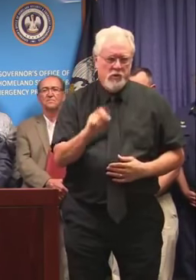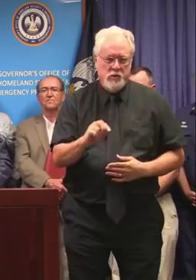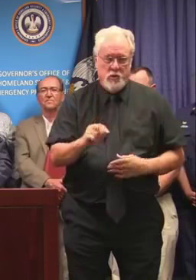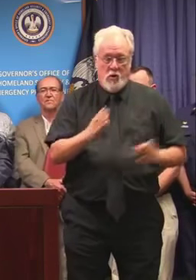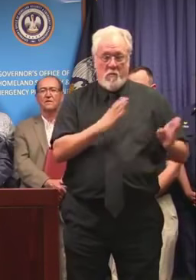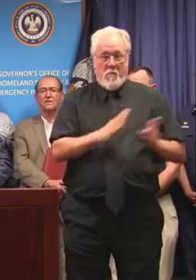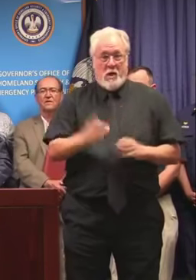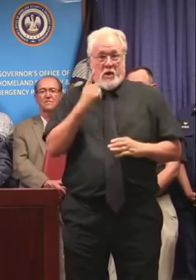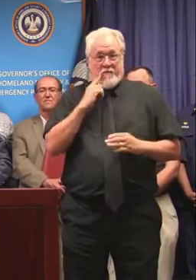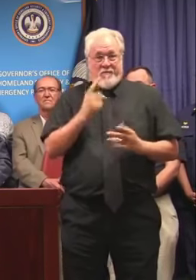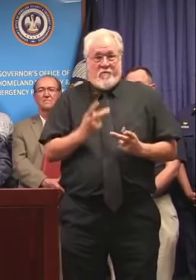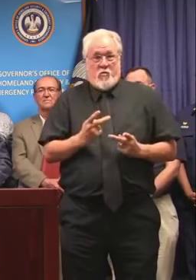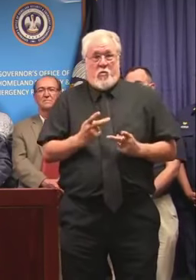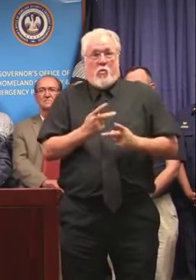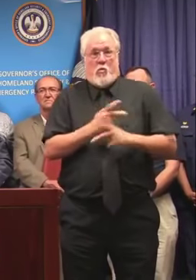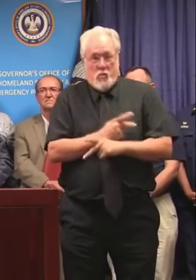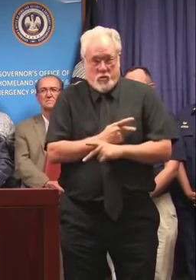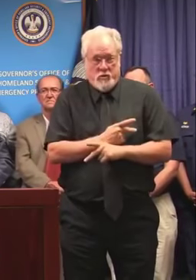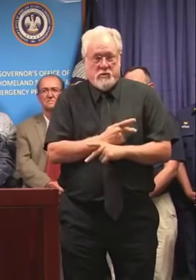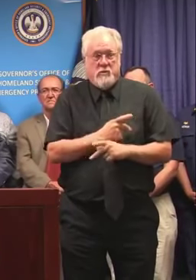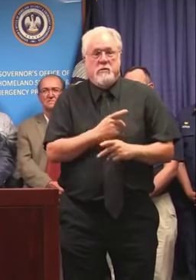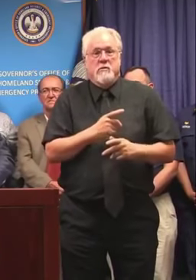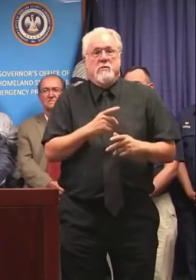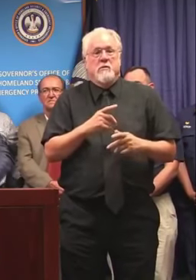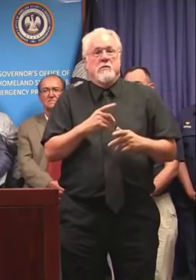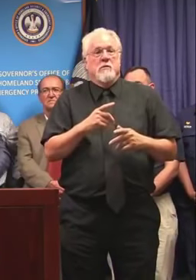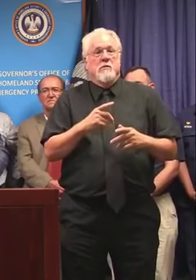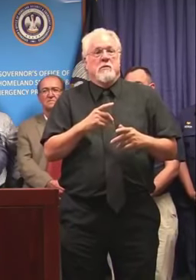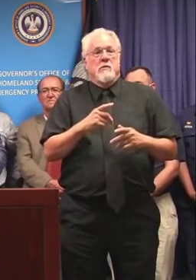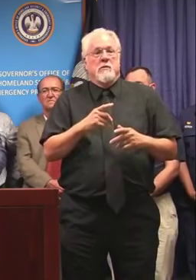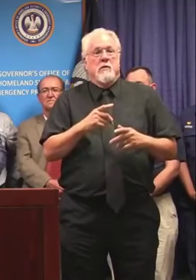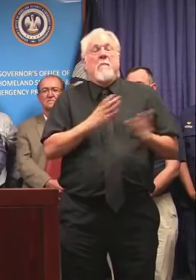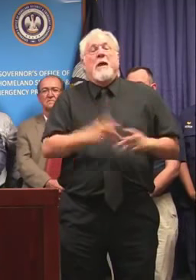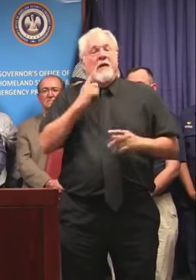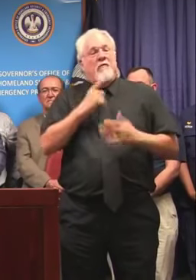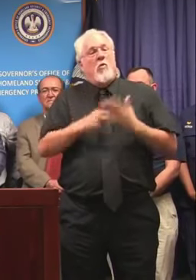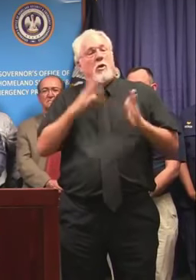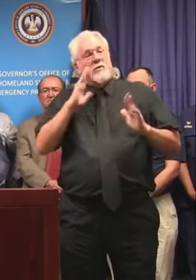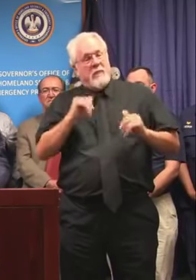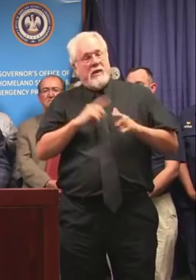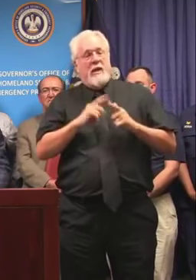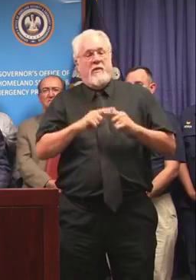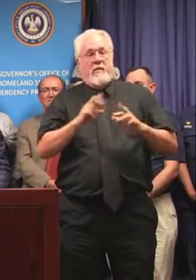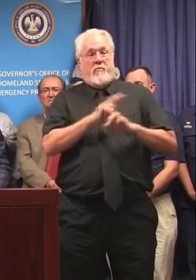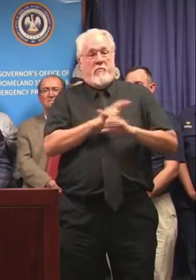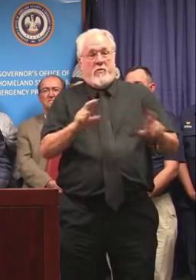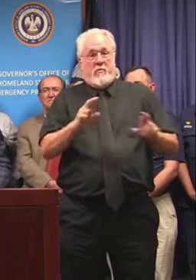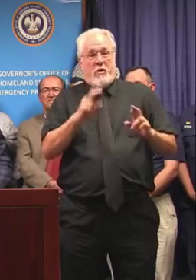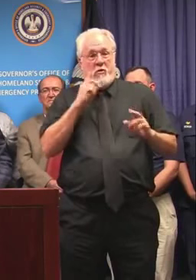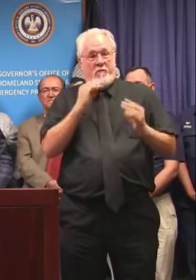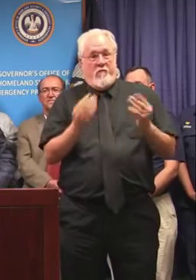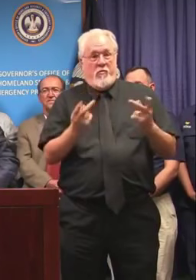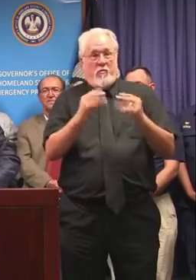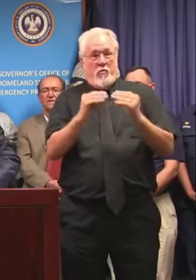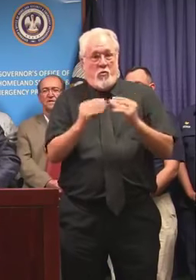plan for what you expect, and then you prepare for one stronger than that.